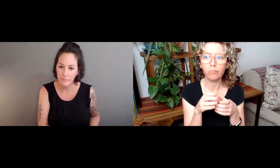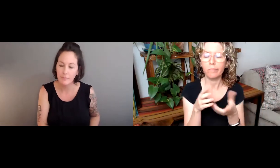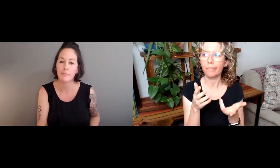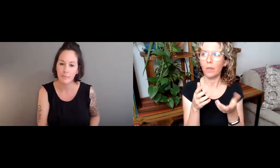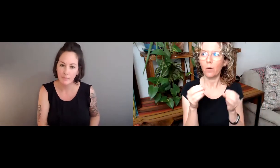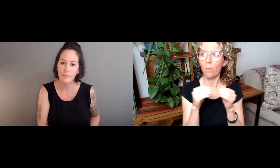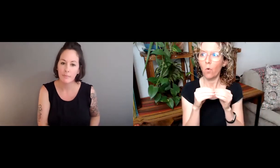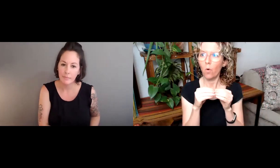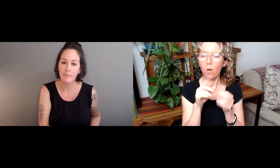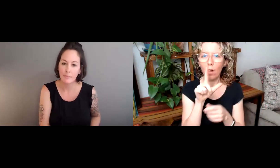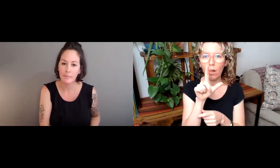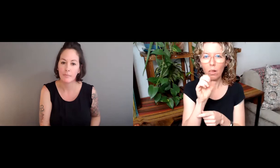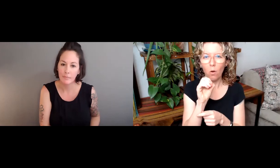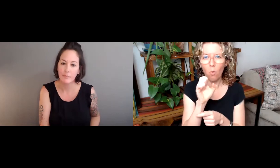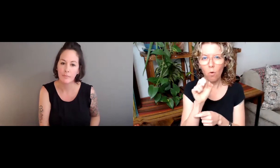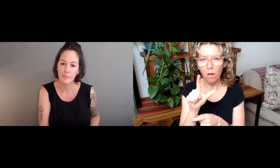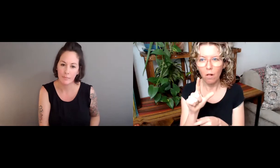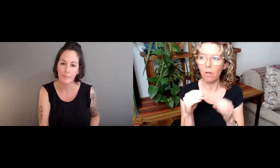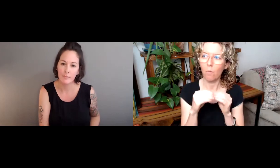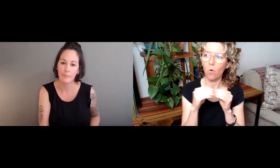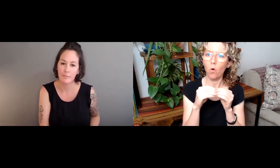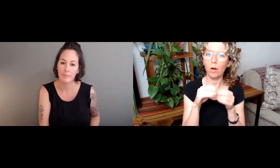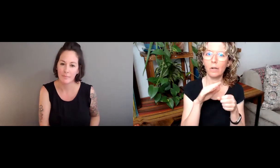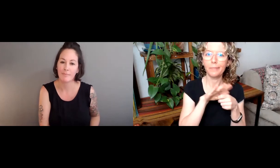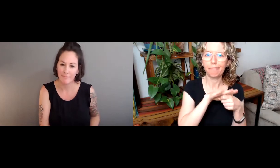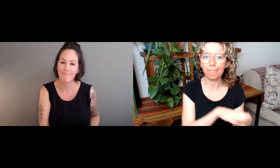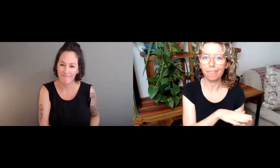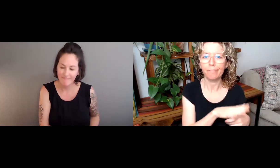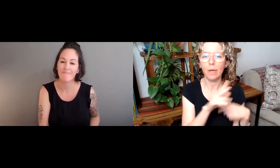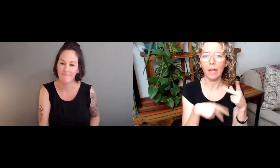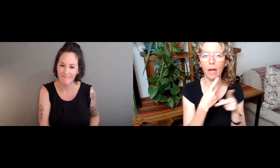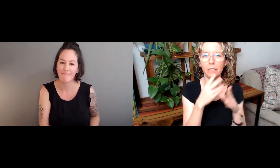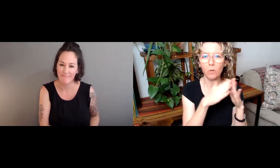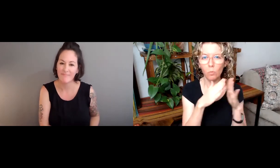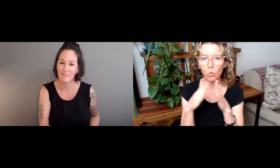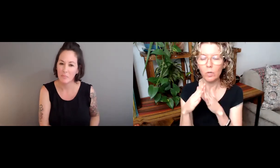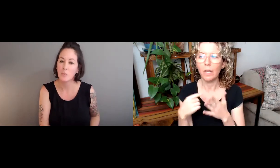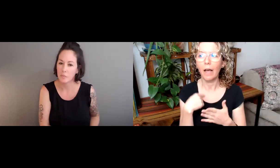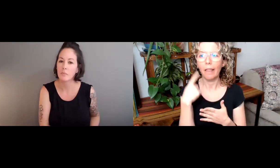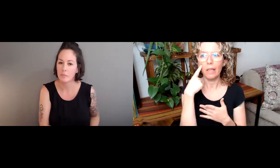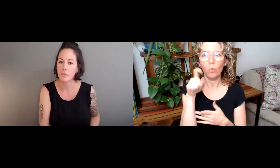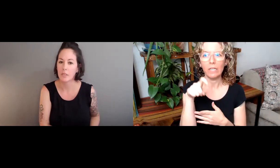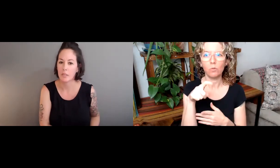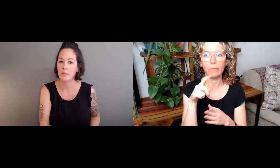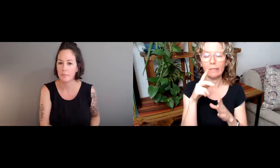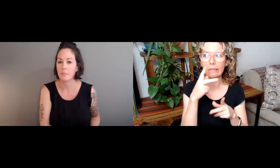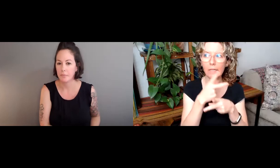In terms of major languages like English or Japanese, this might not be as relevant of an issue.